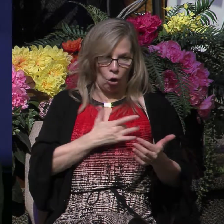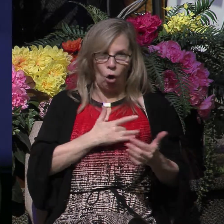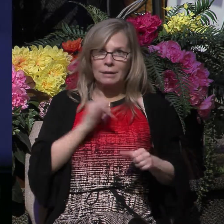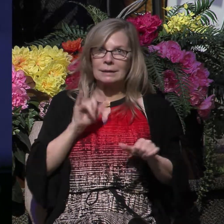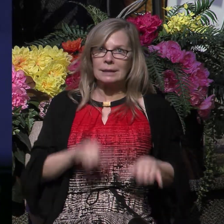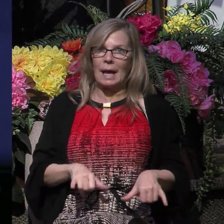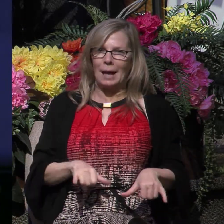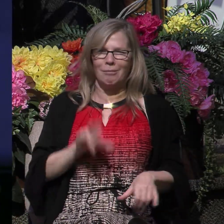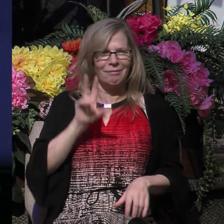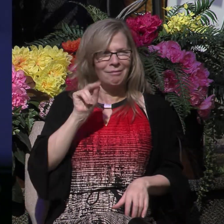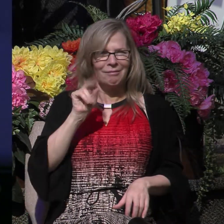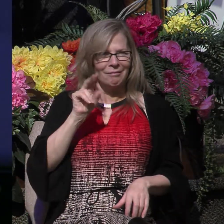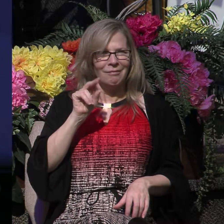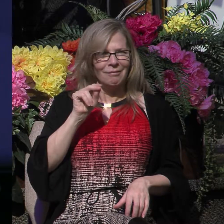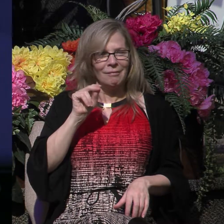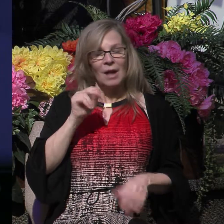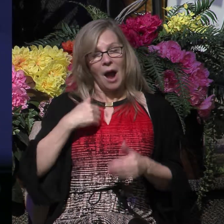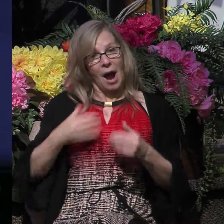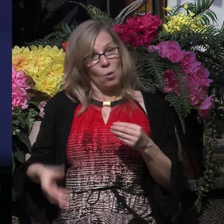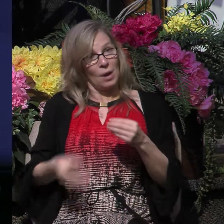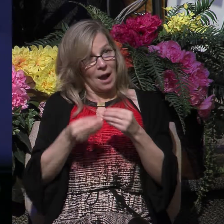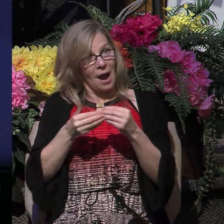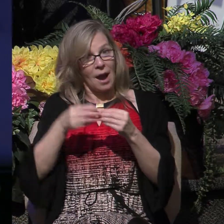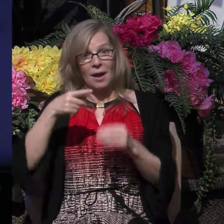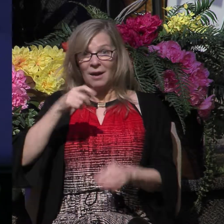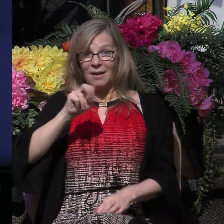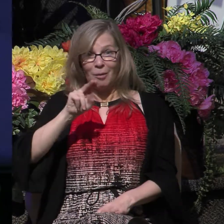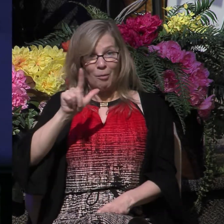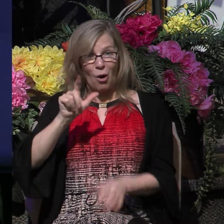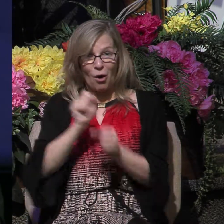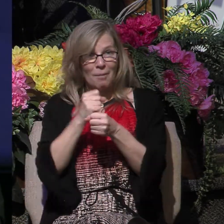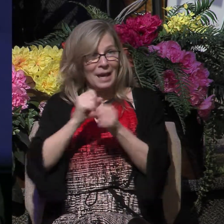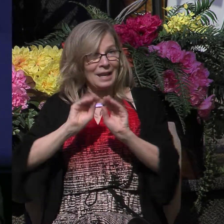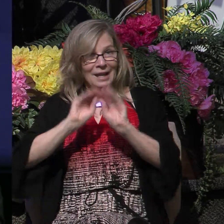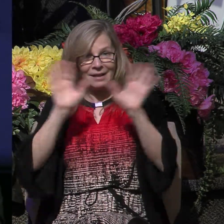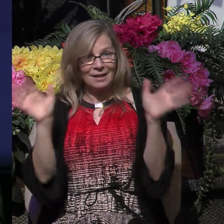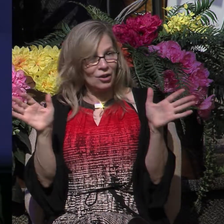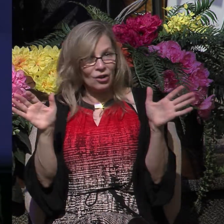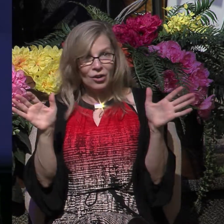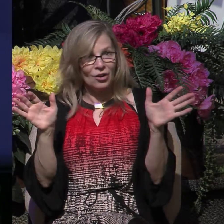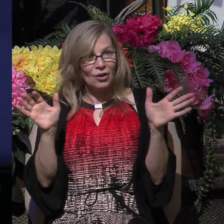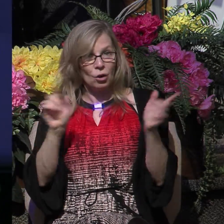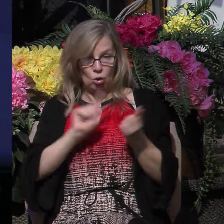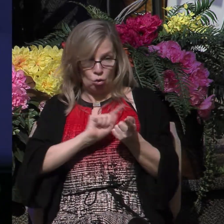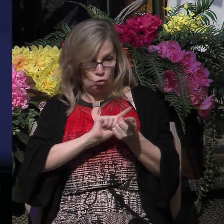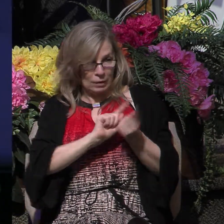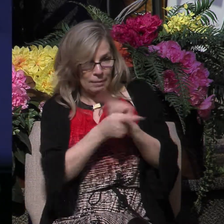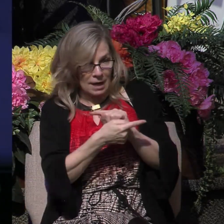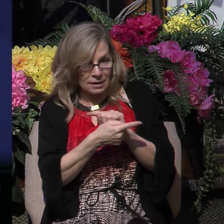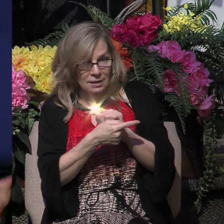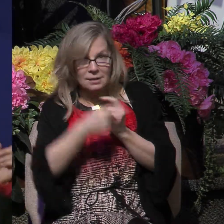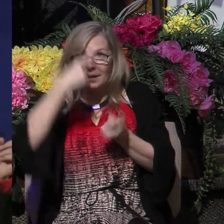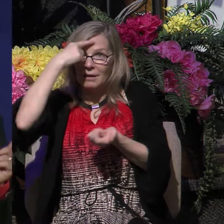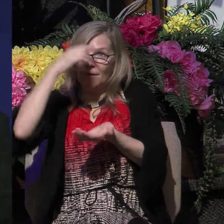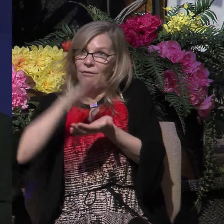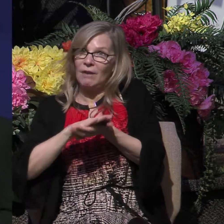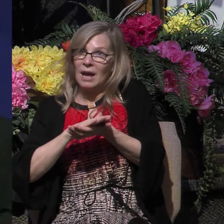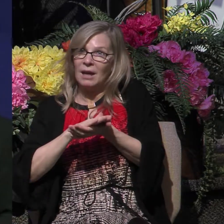add that Paul has made it in the rest of Scripture, Paul made it very clear that repentance and faith are inseparable.